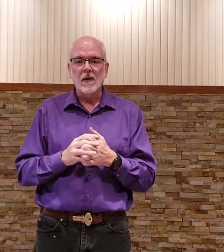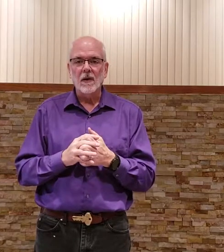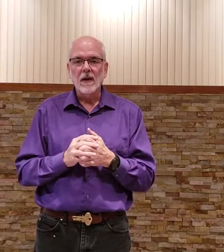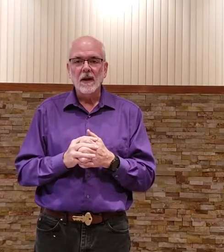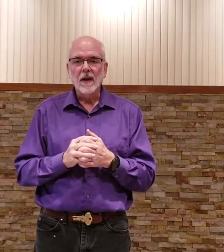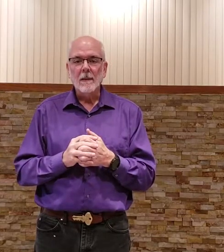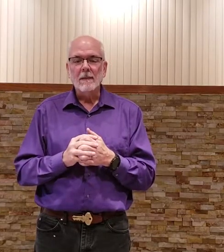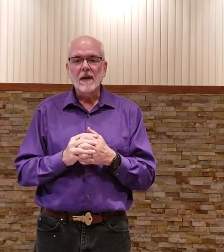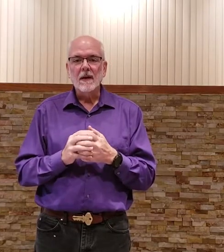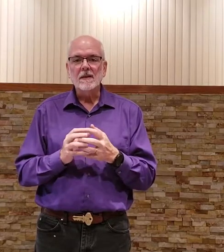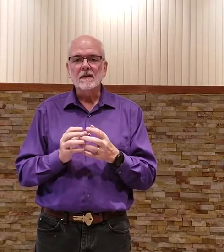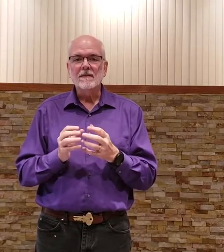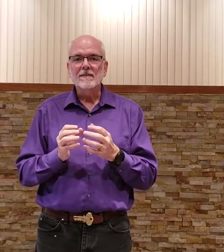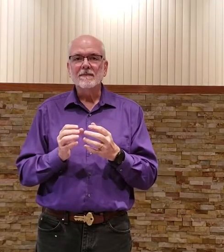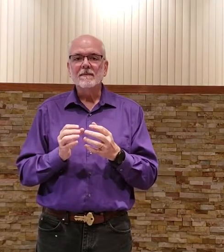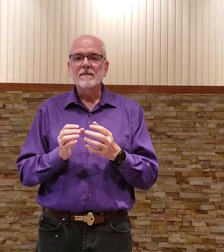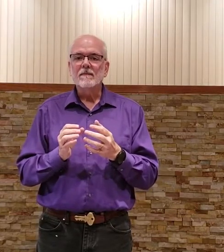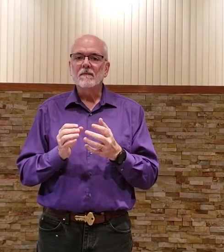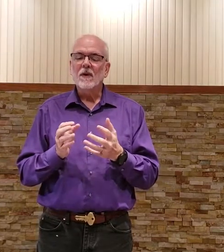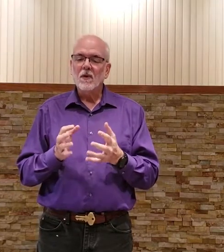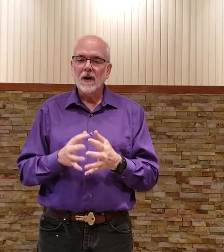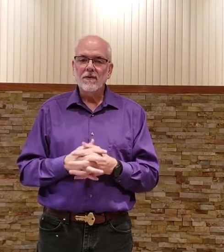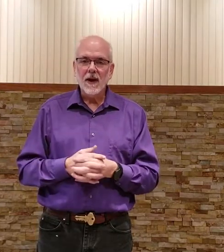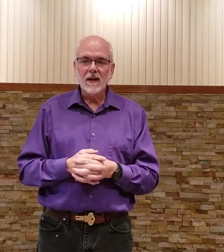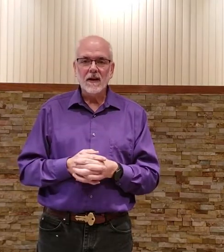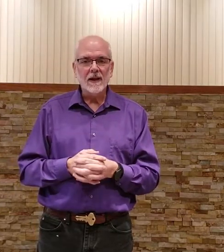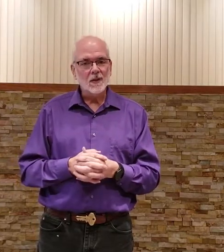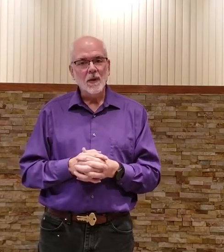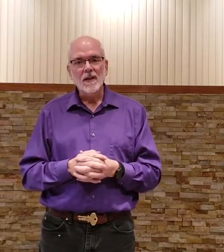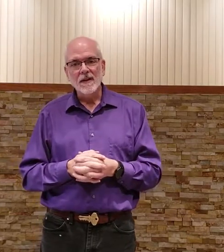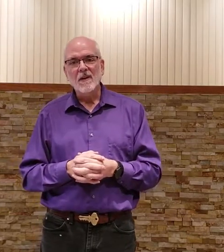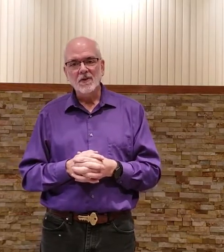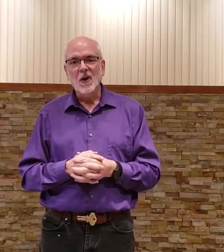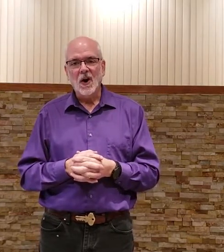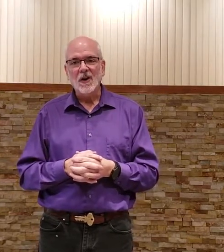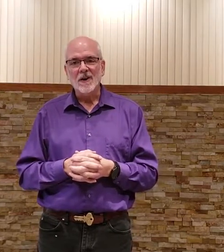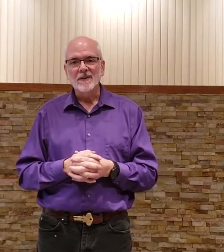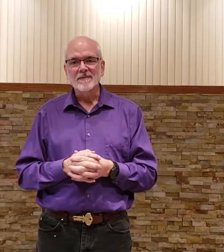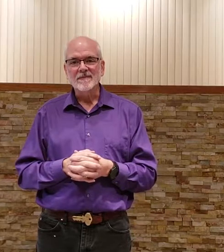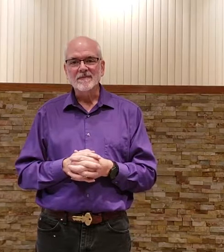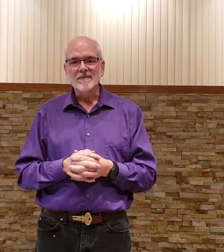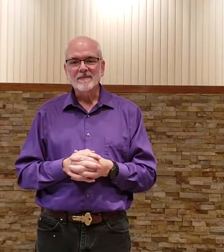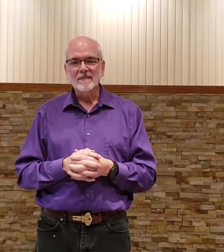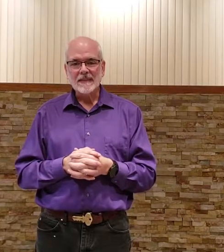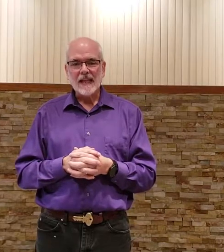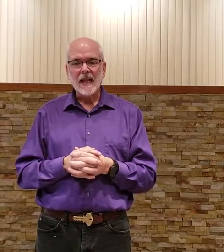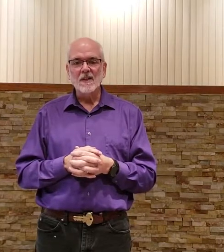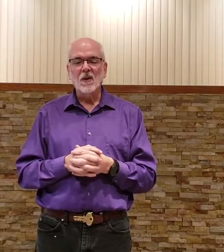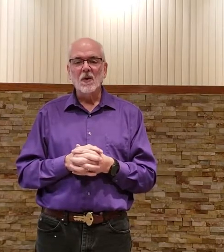because quite frankly that's the way the deaf talk and so